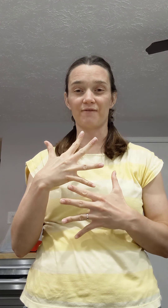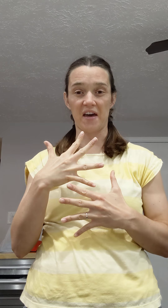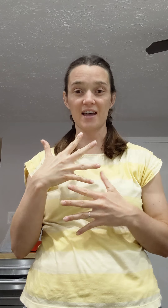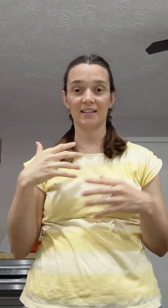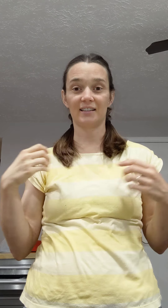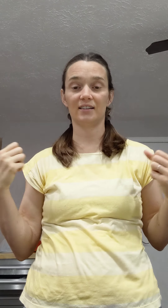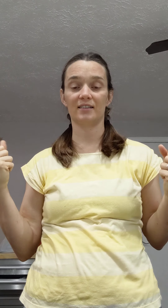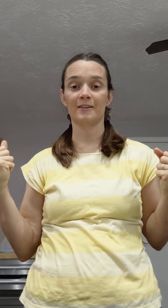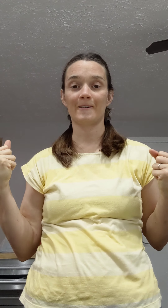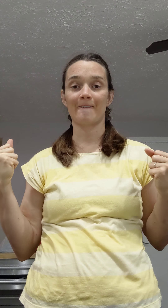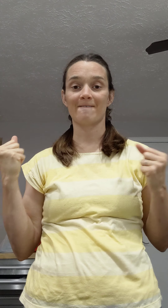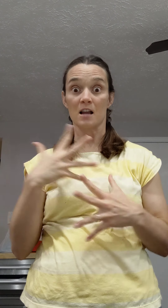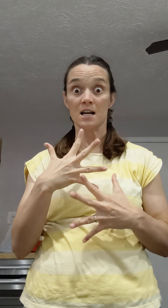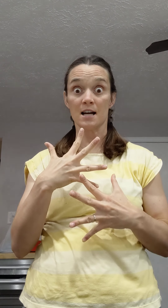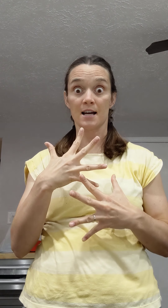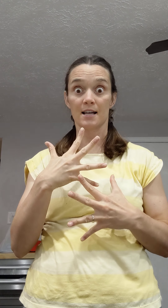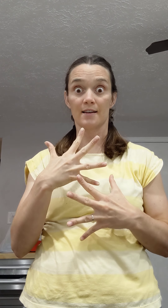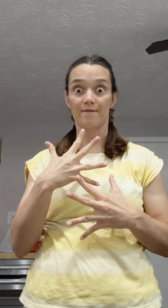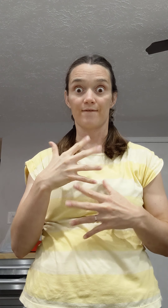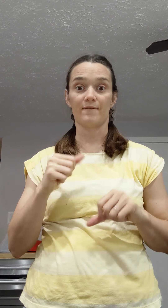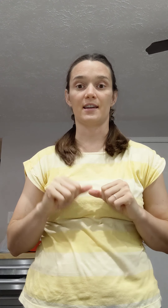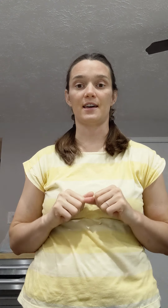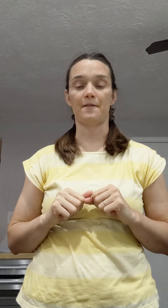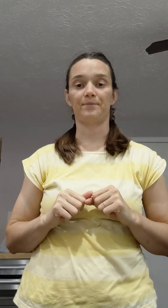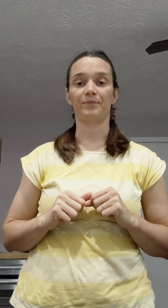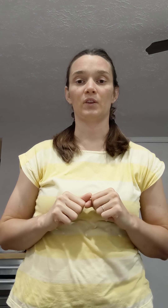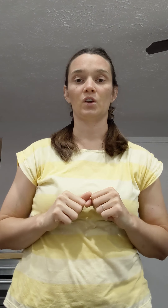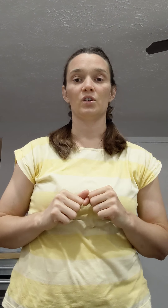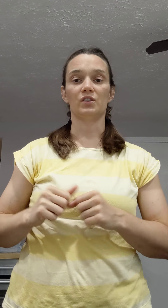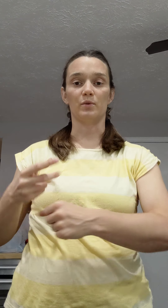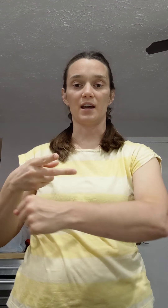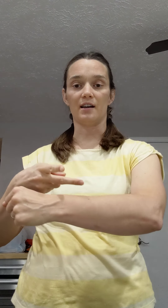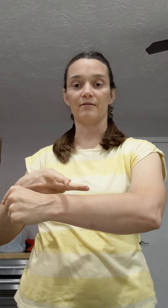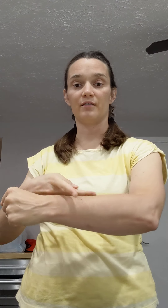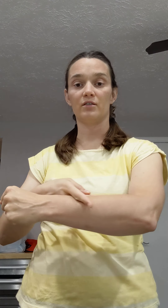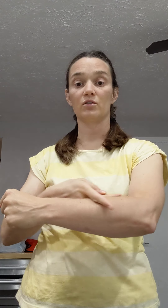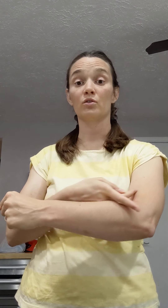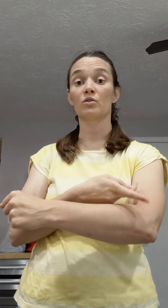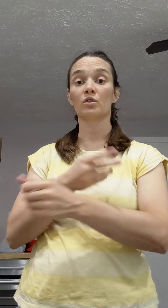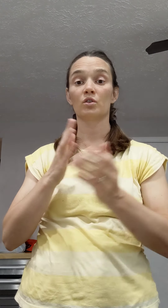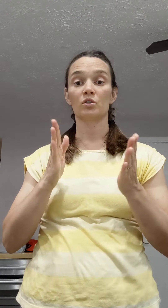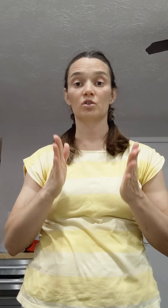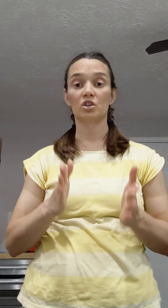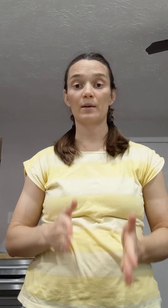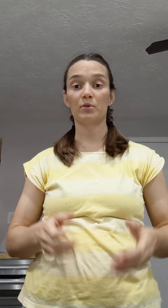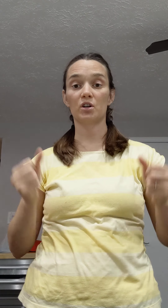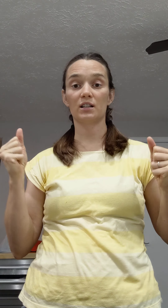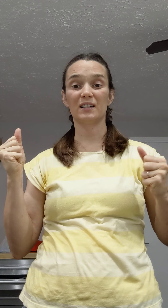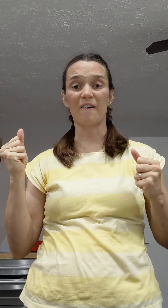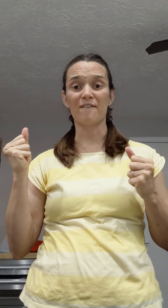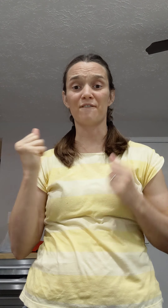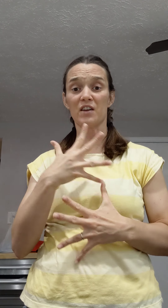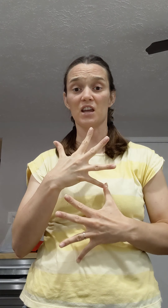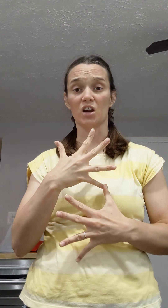fast like that. So we have shepherds fear